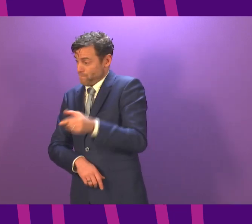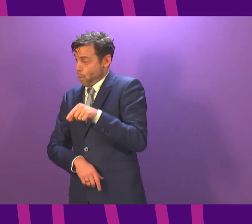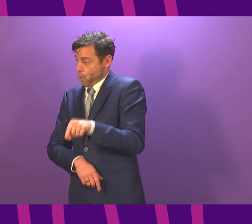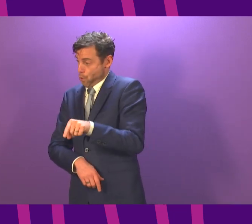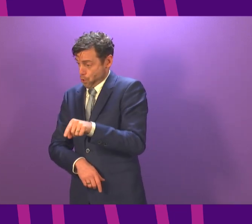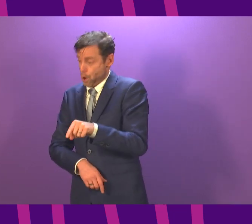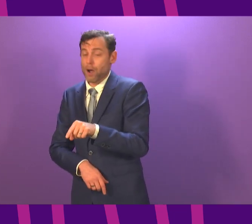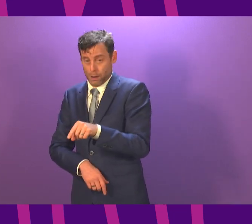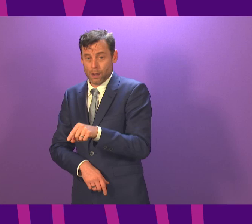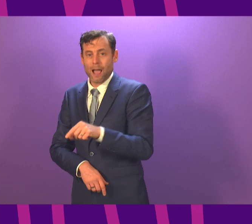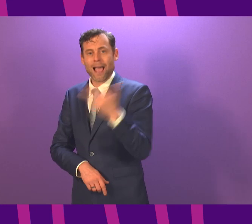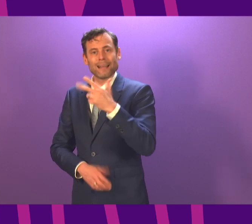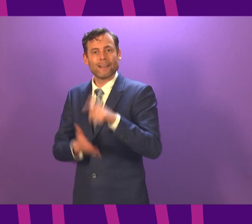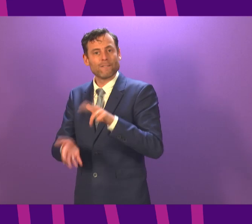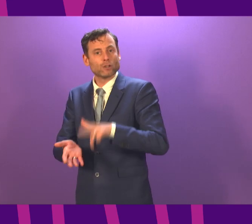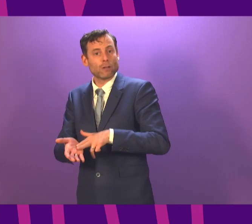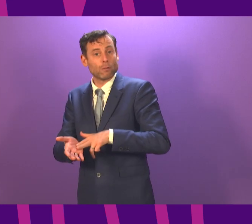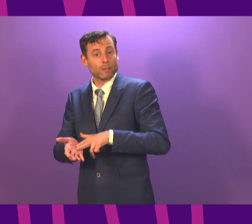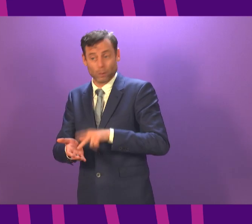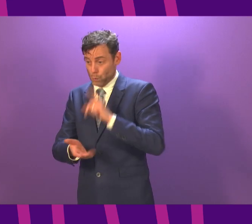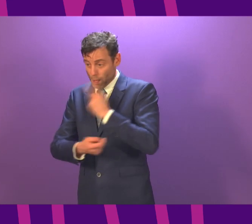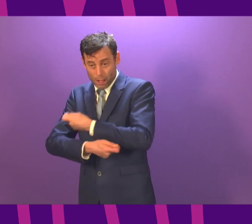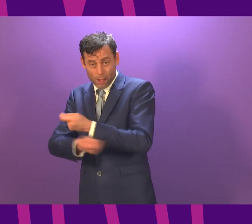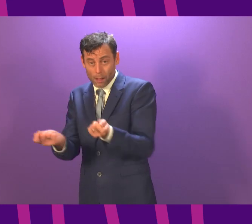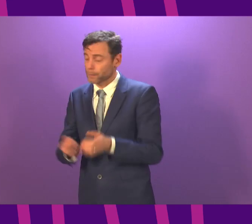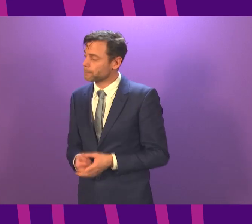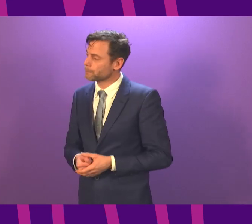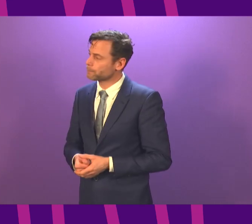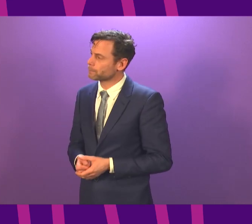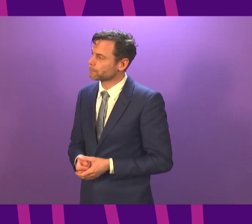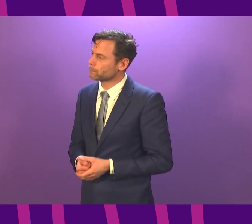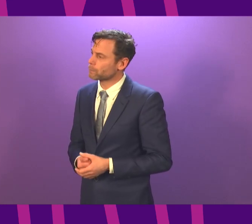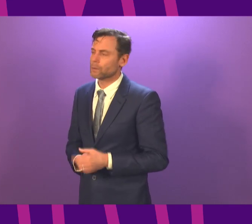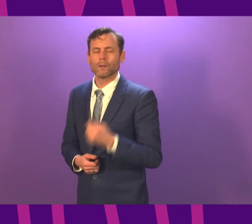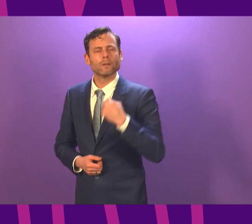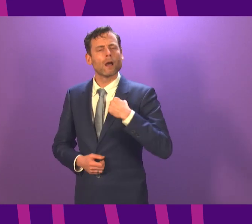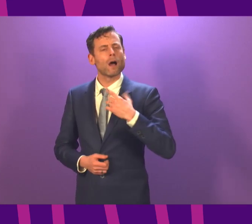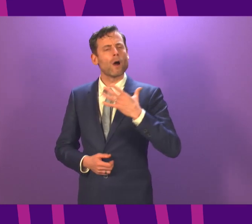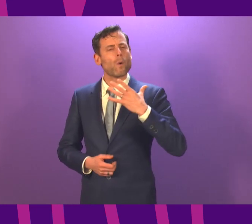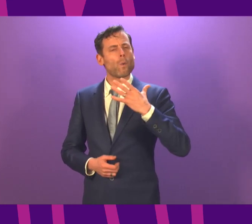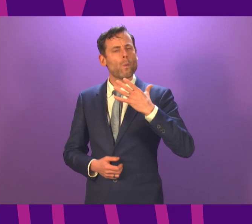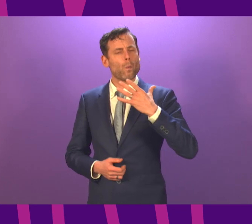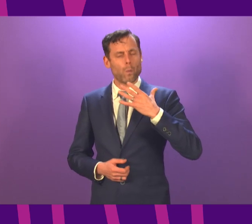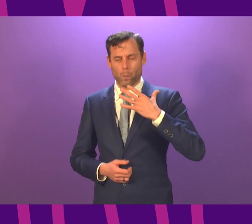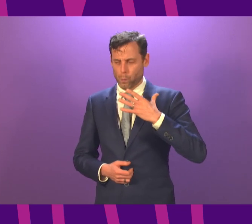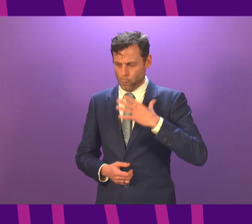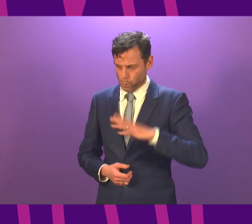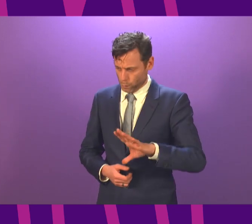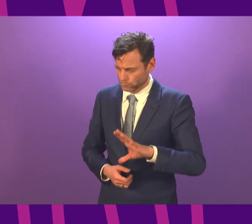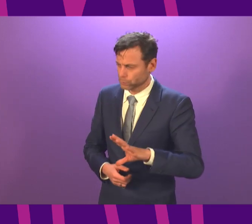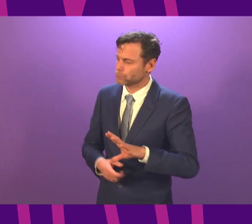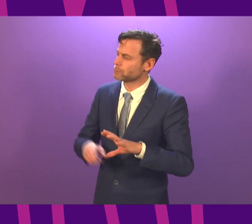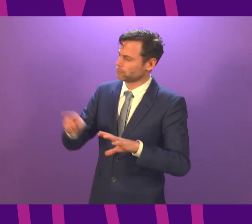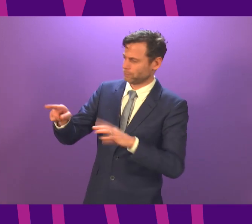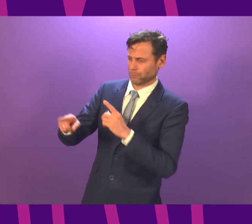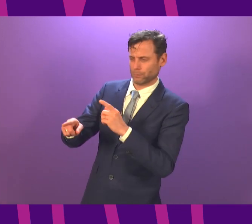on the 18th of January? First Minister. Can I take the opportunity, first of all, not because Patrick Harvey has tried to create an alternative impression,